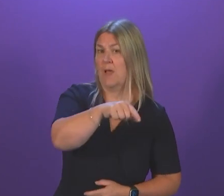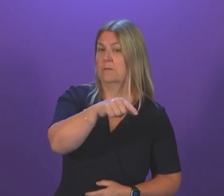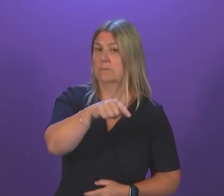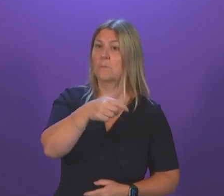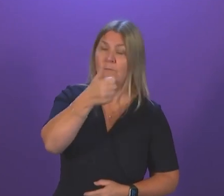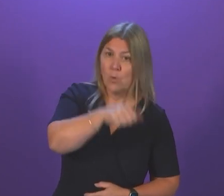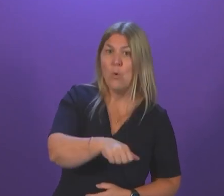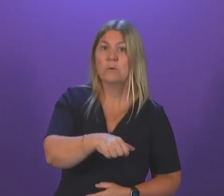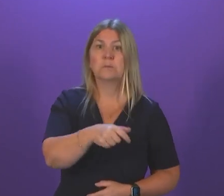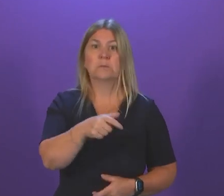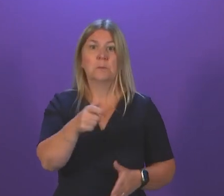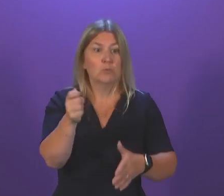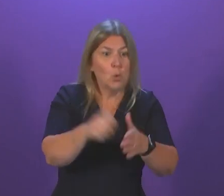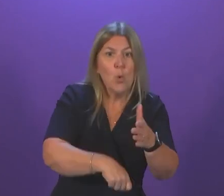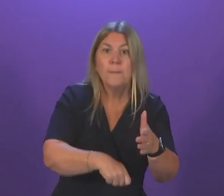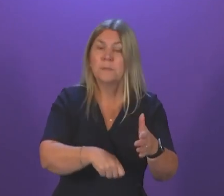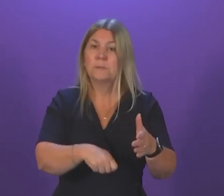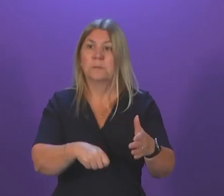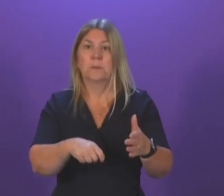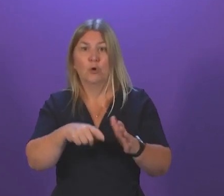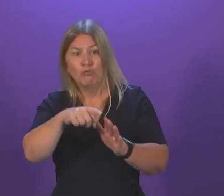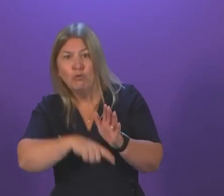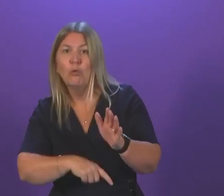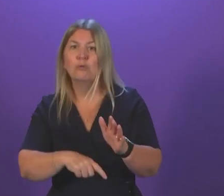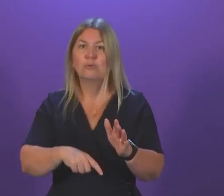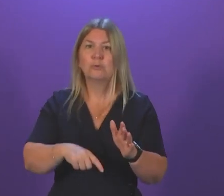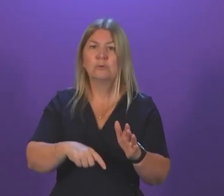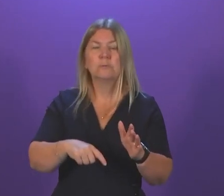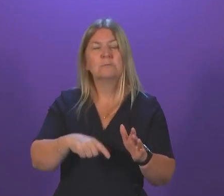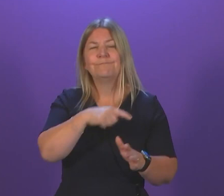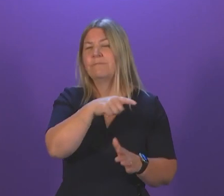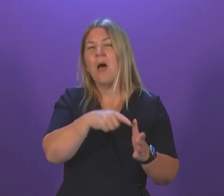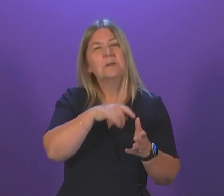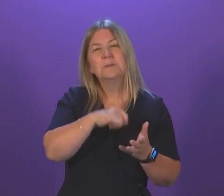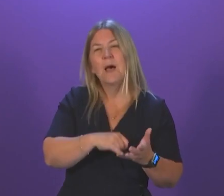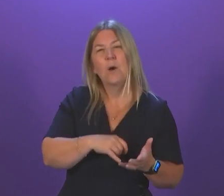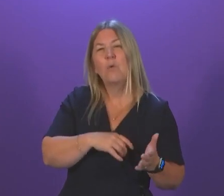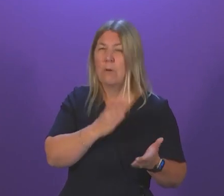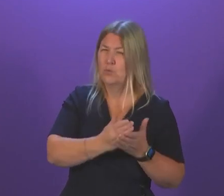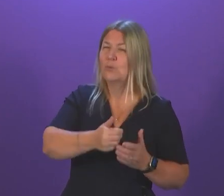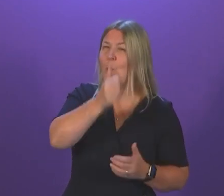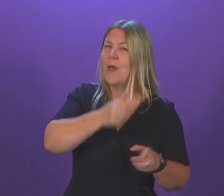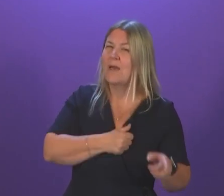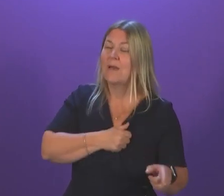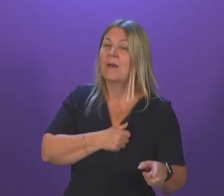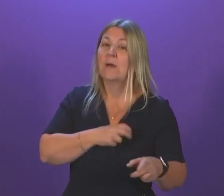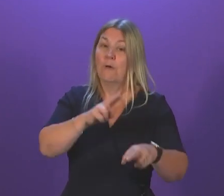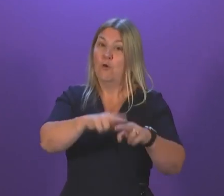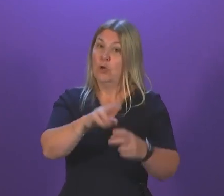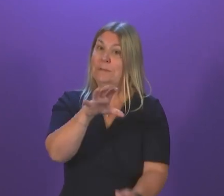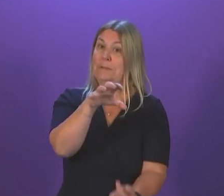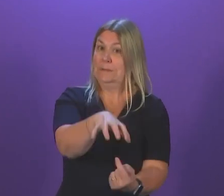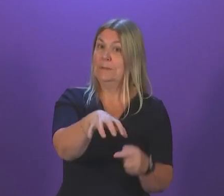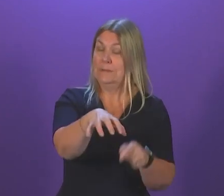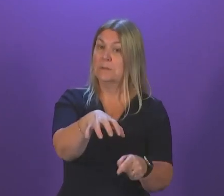that are bound by rules and regulations that Anna Sarwar is aware of – Ferguson's is on